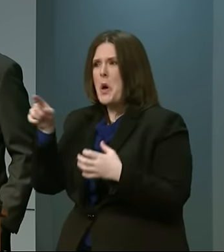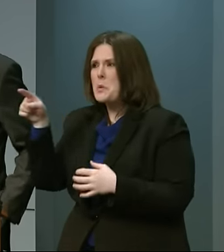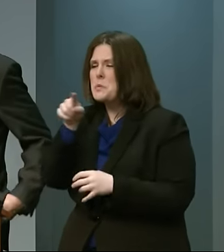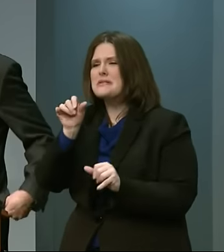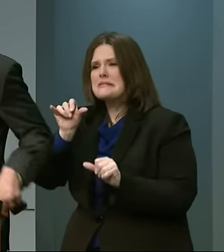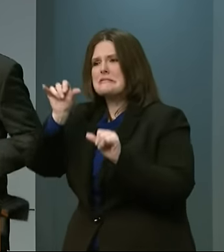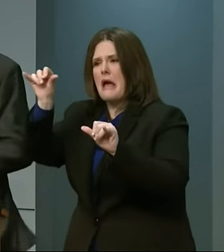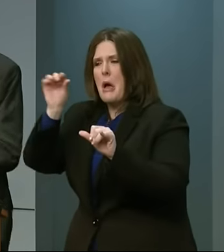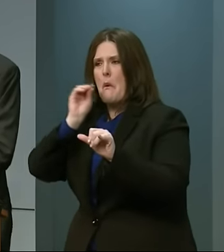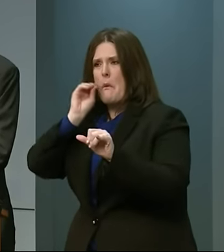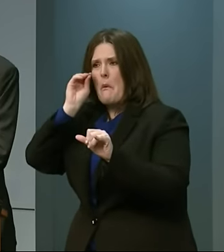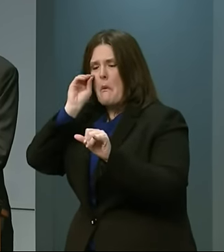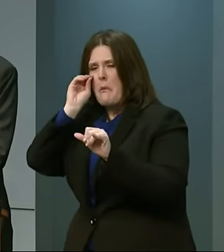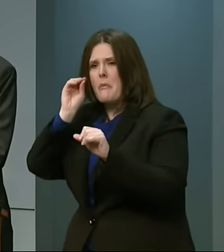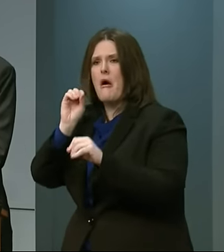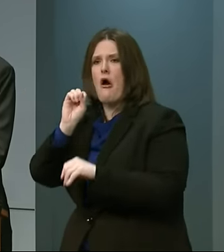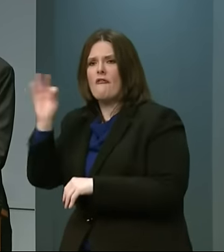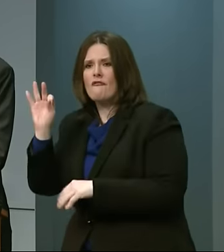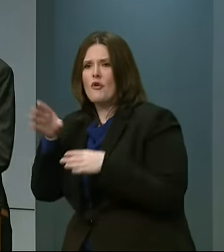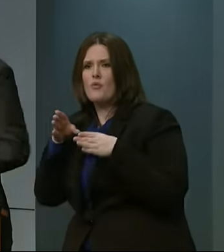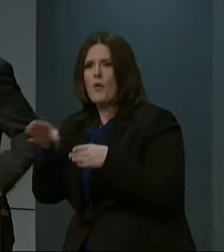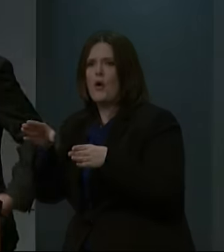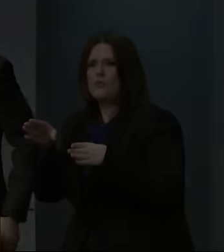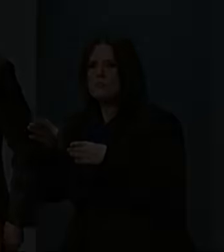stay home and to stay off the road.